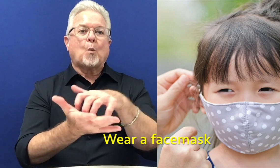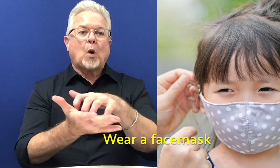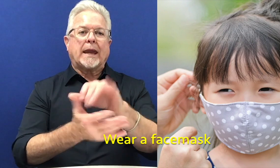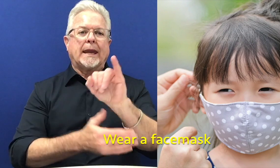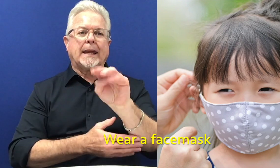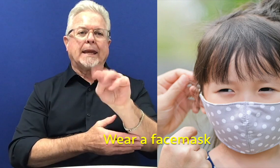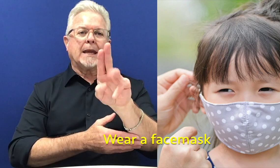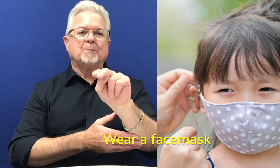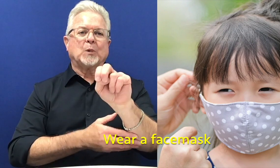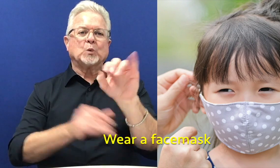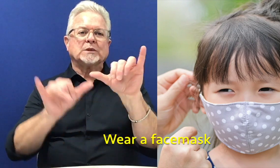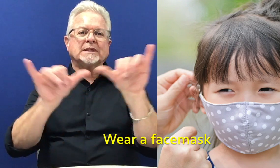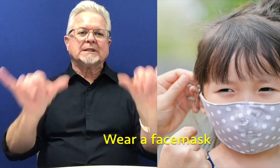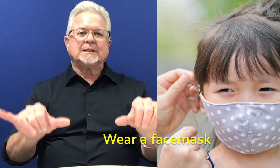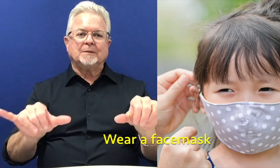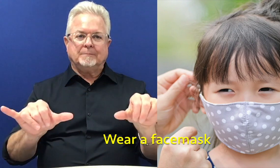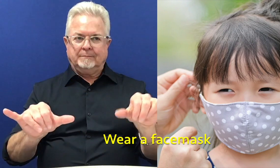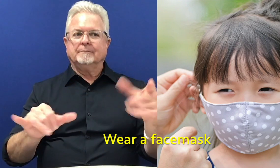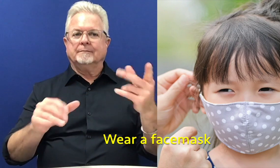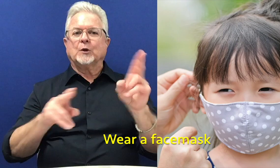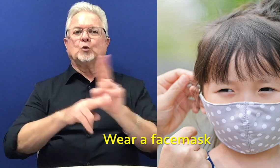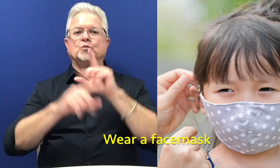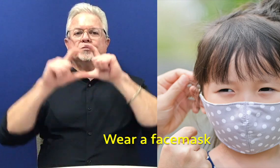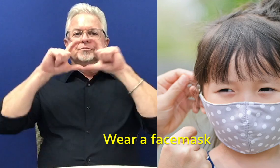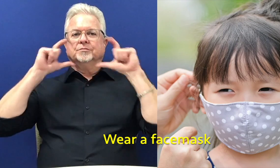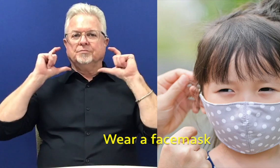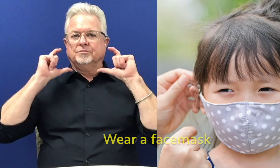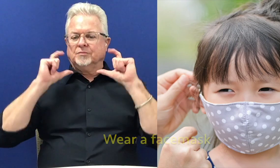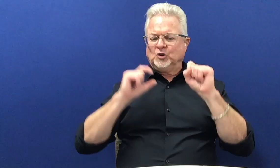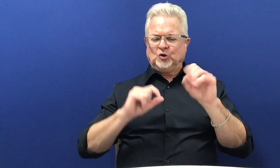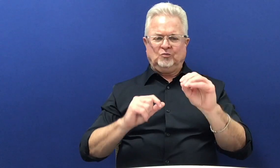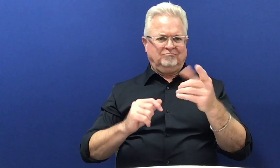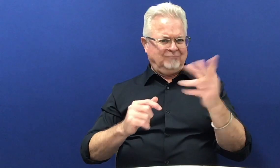Especially if you have a weak immune system, use a mask.